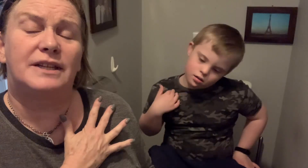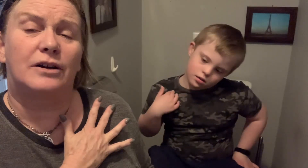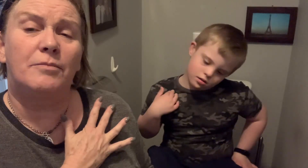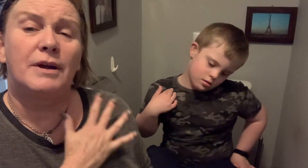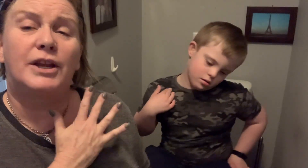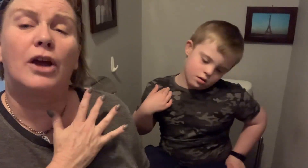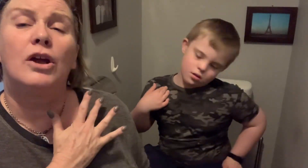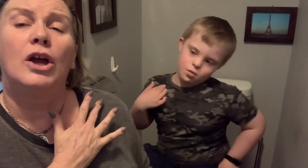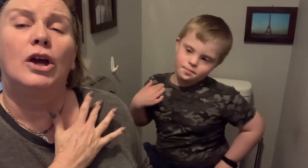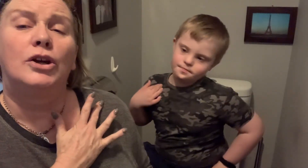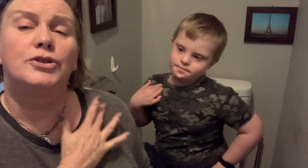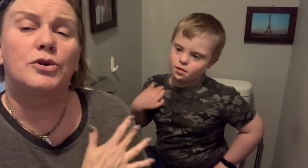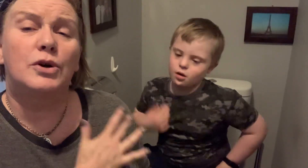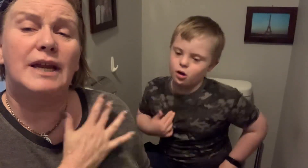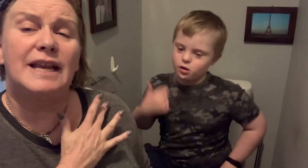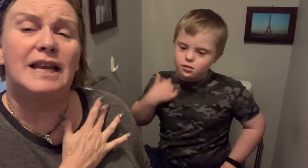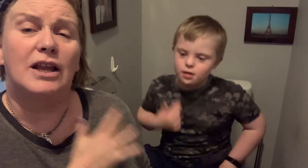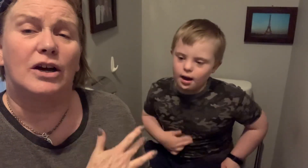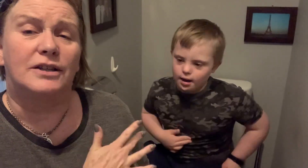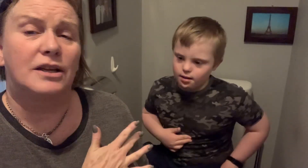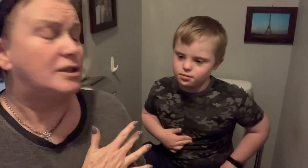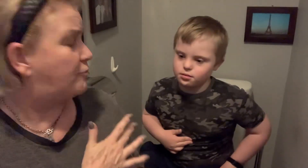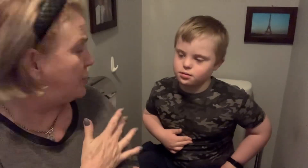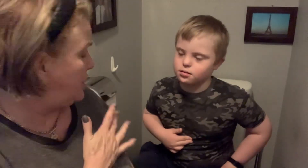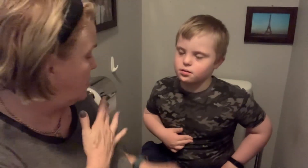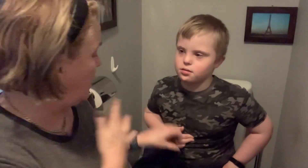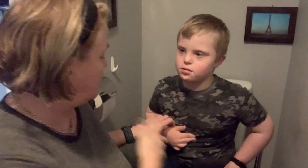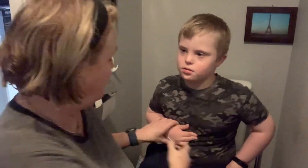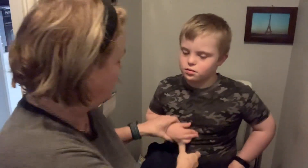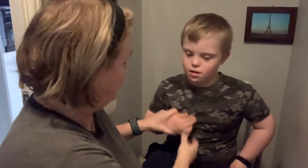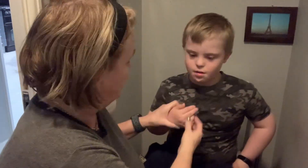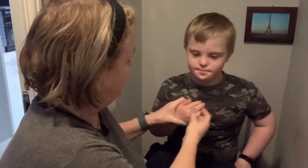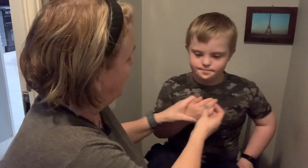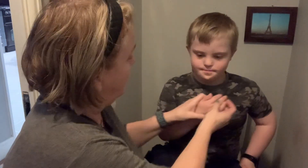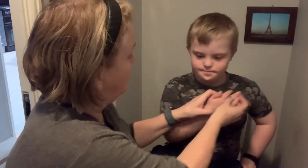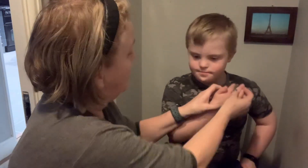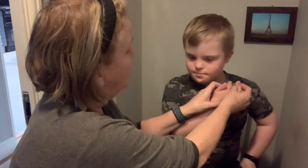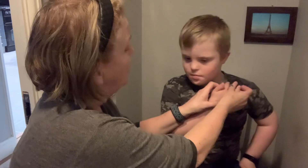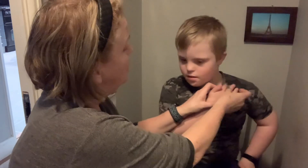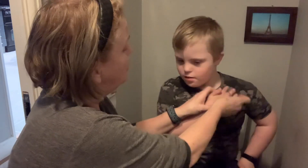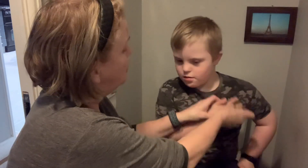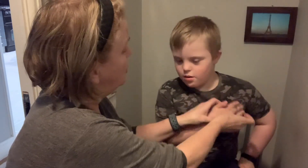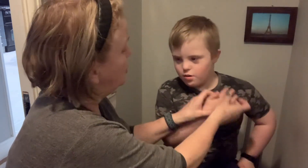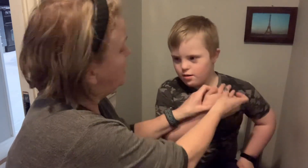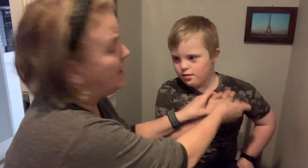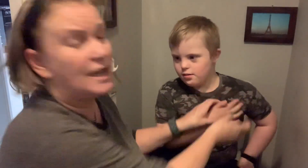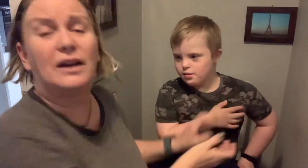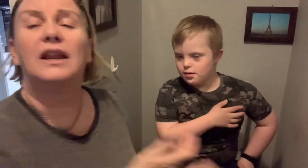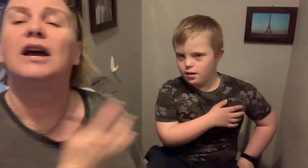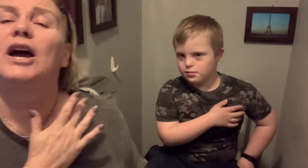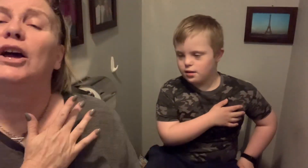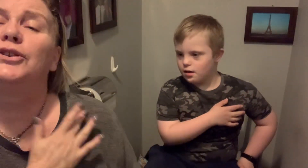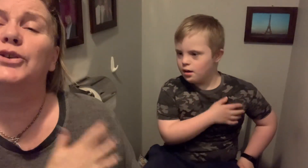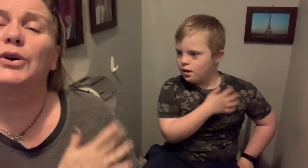up, you go toilet and you brush it twice, so we do this don't we, toilet, toilet,